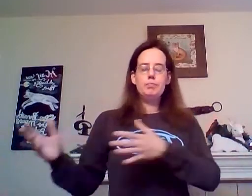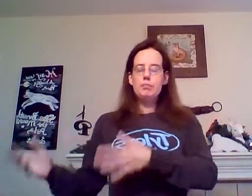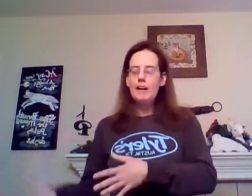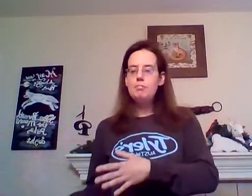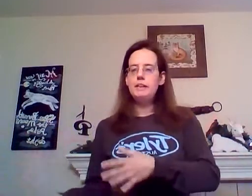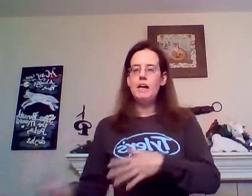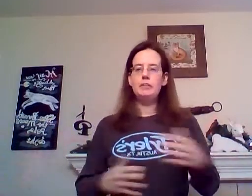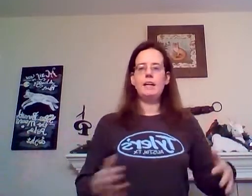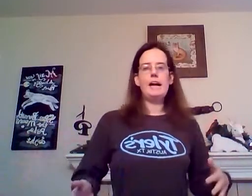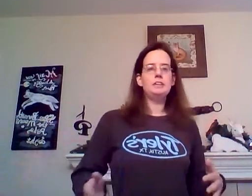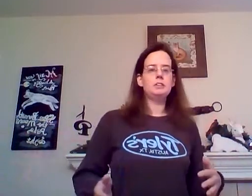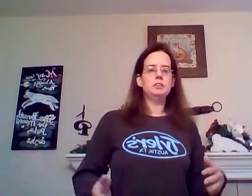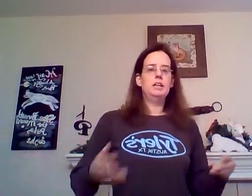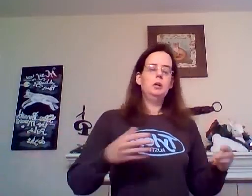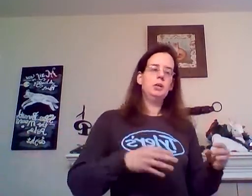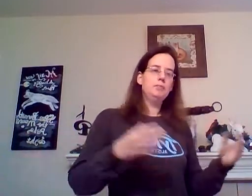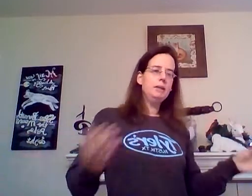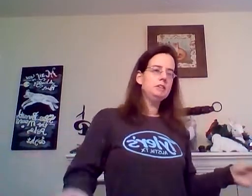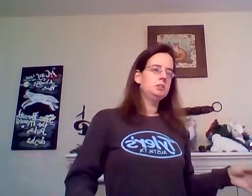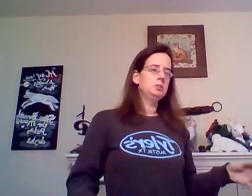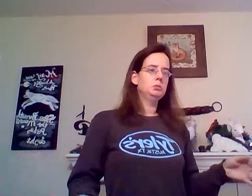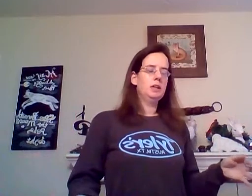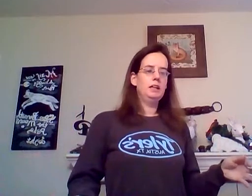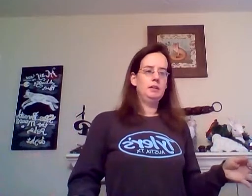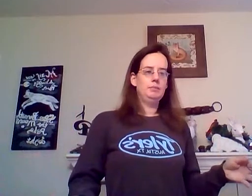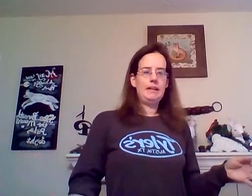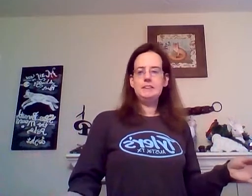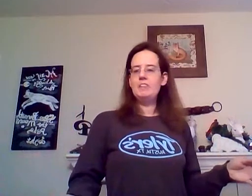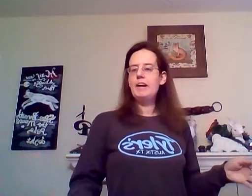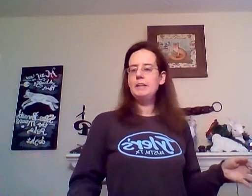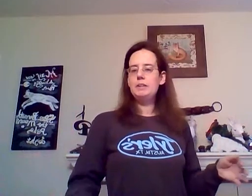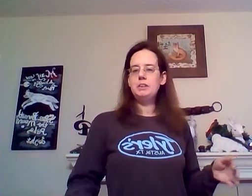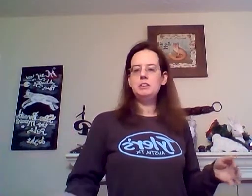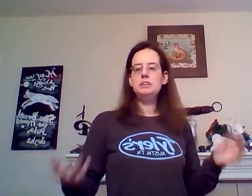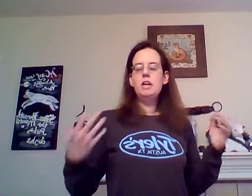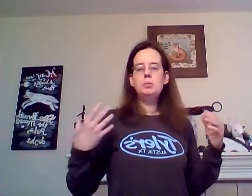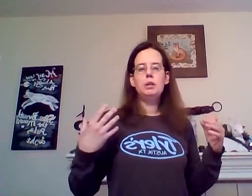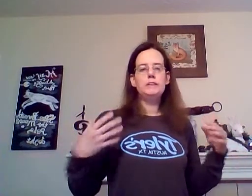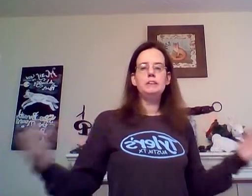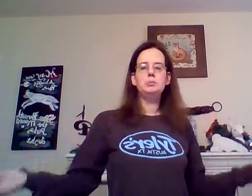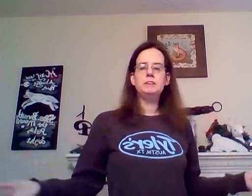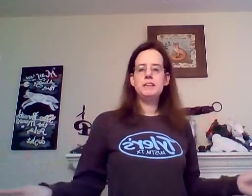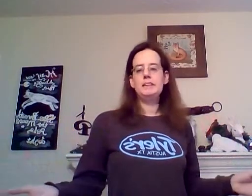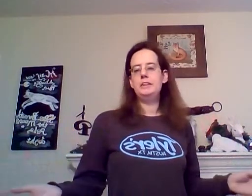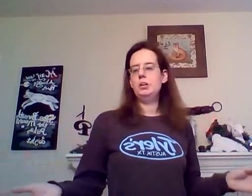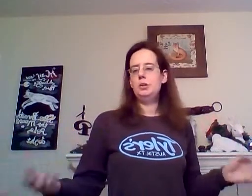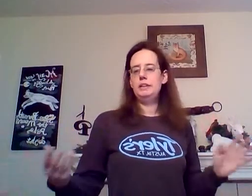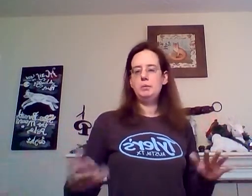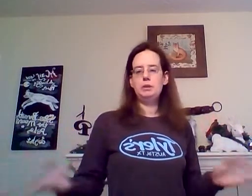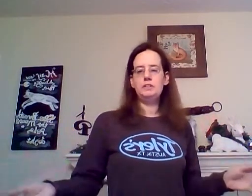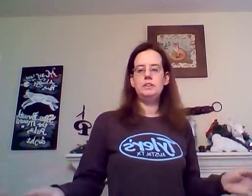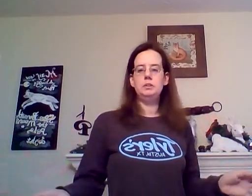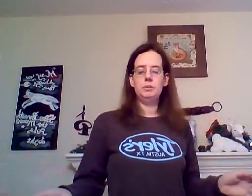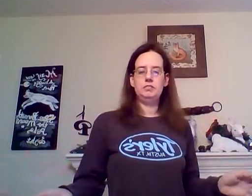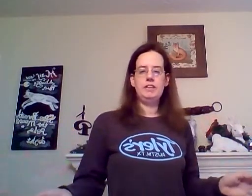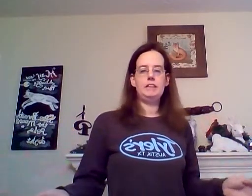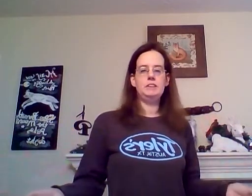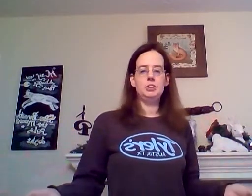have been other actors who have been to um at sci-fi conventions where they just want to sign and go and they want nothing to do with the fans they're